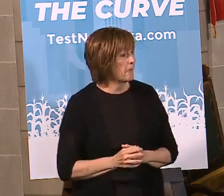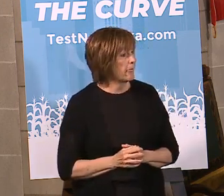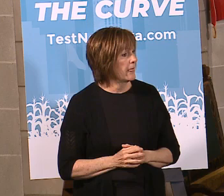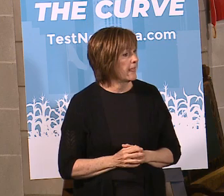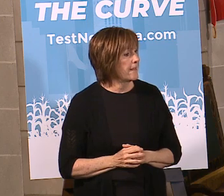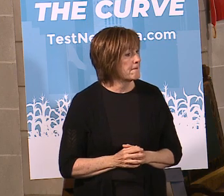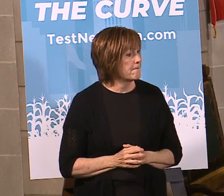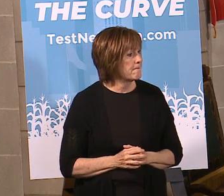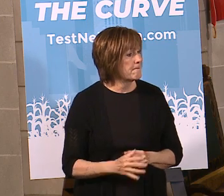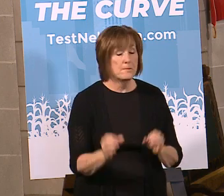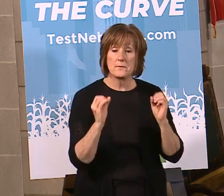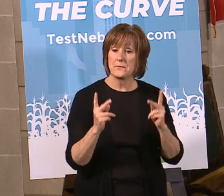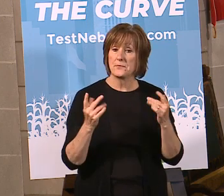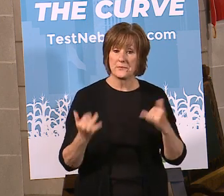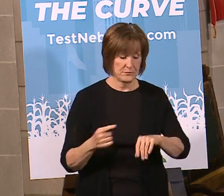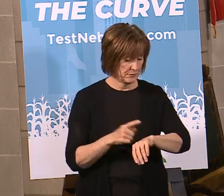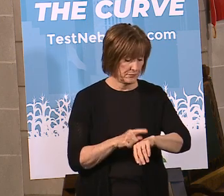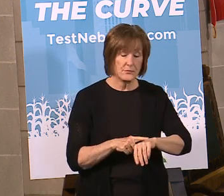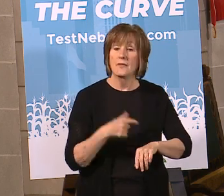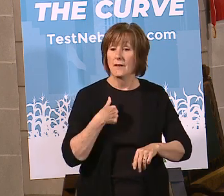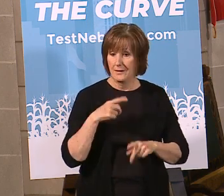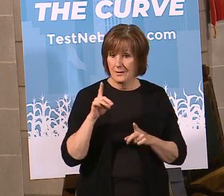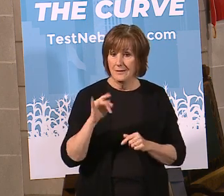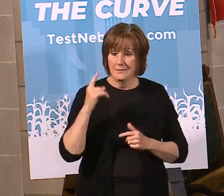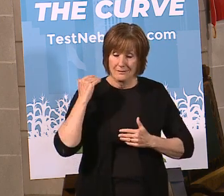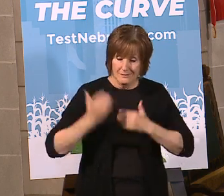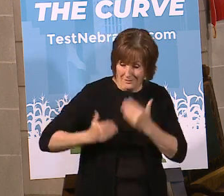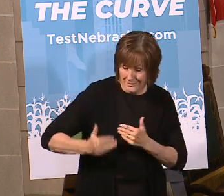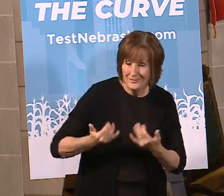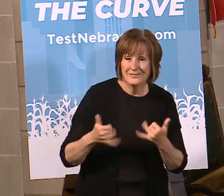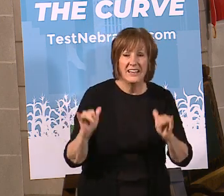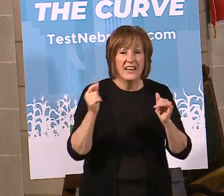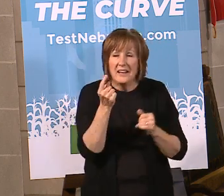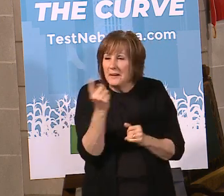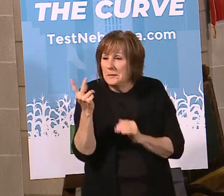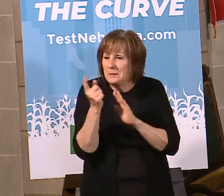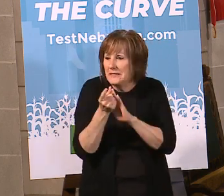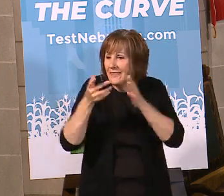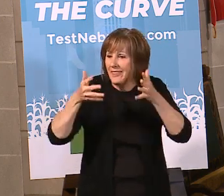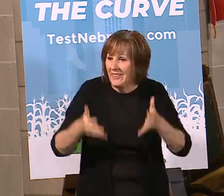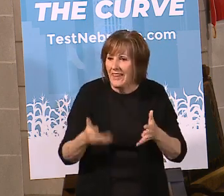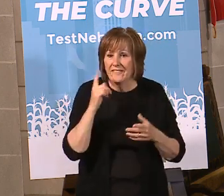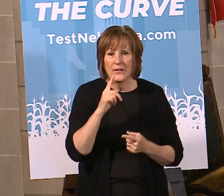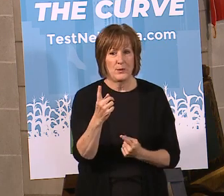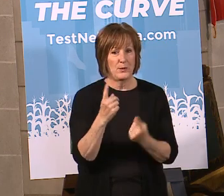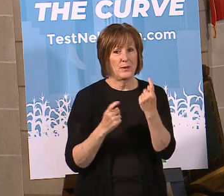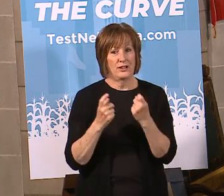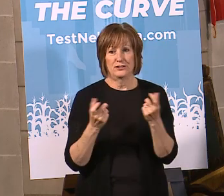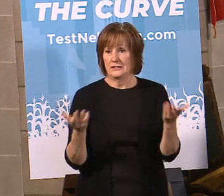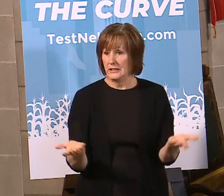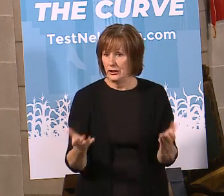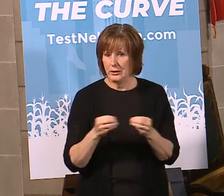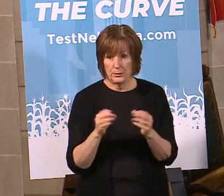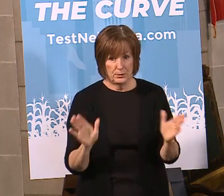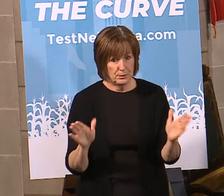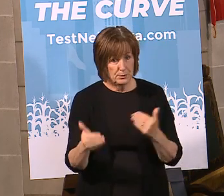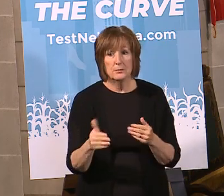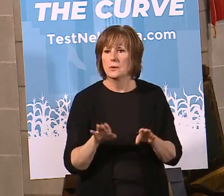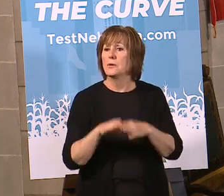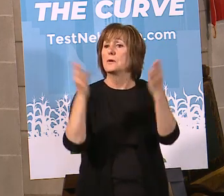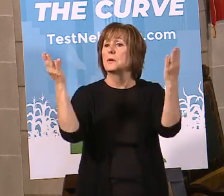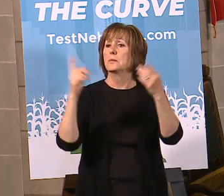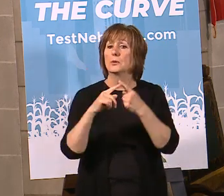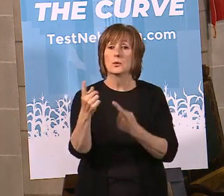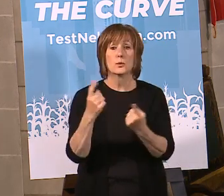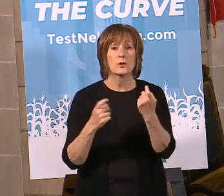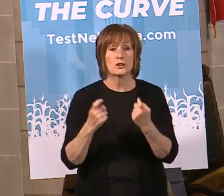Okay. So I have managed to do that. And we still have a couple minutes left for the questions here in the room. So we'll go ahead and open up